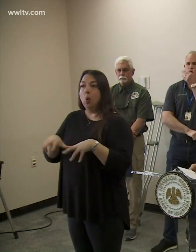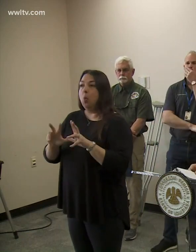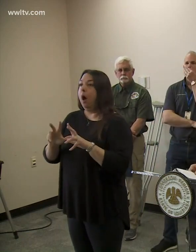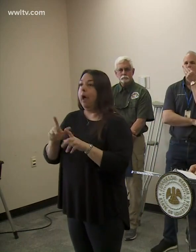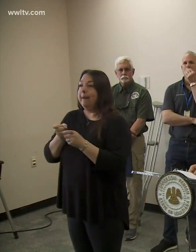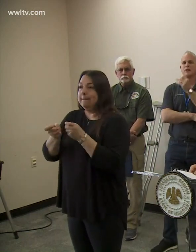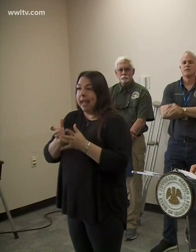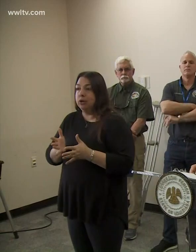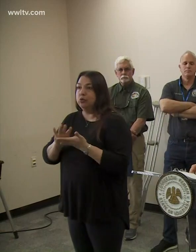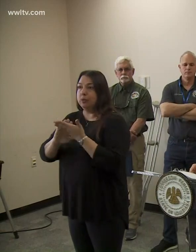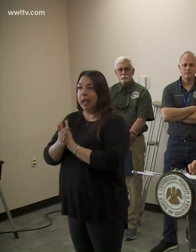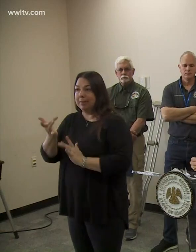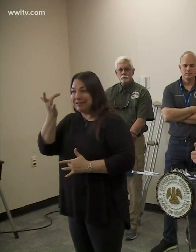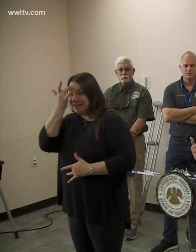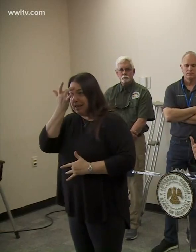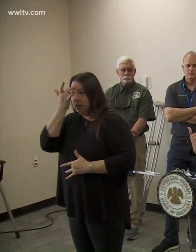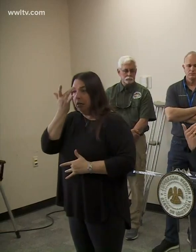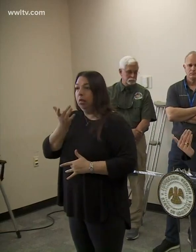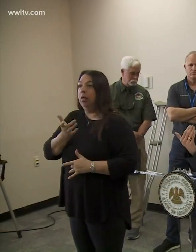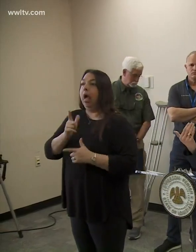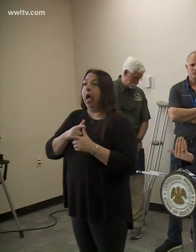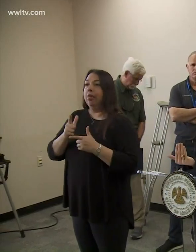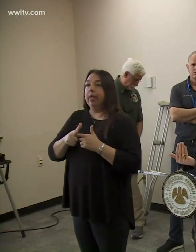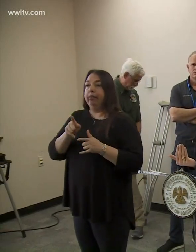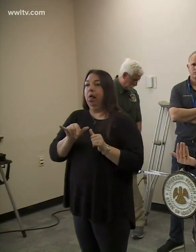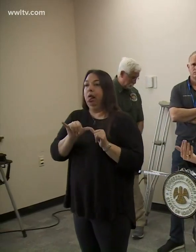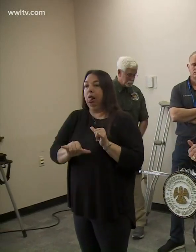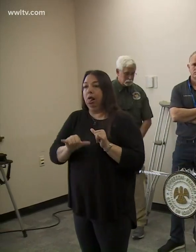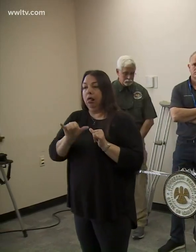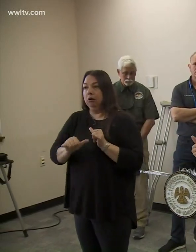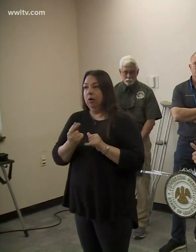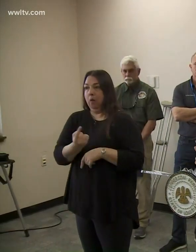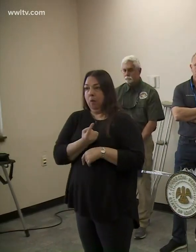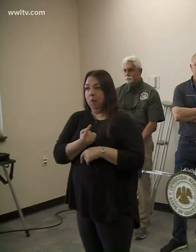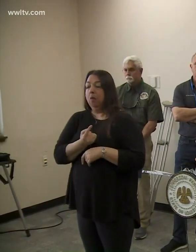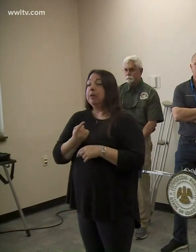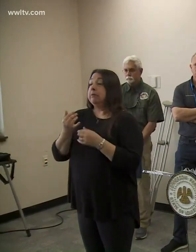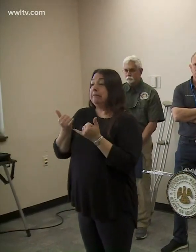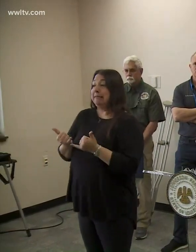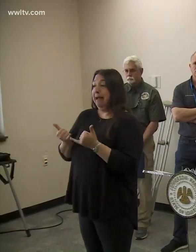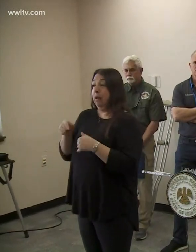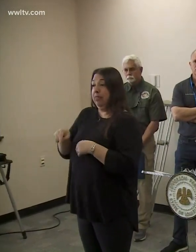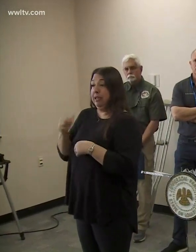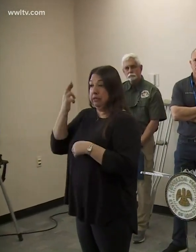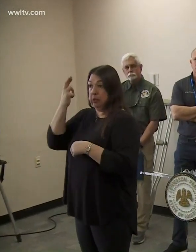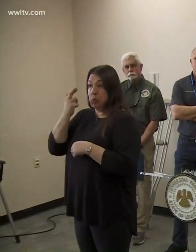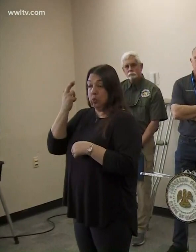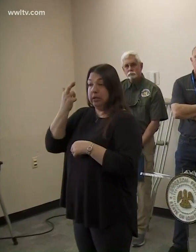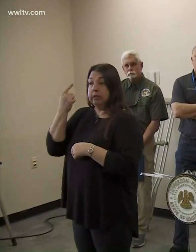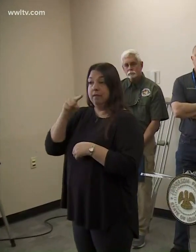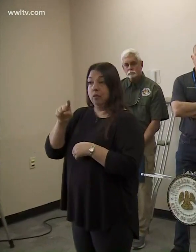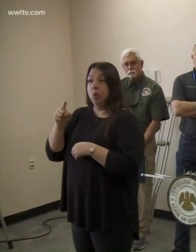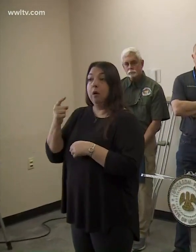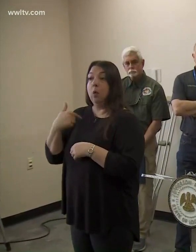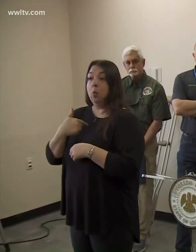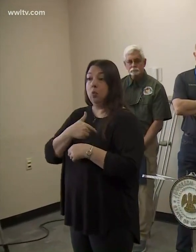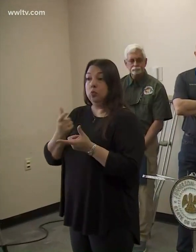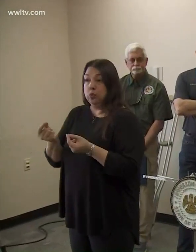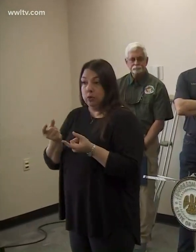managers getting sick and then we have to quarantine them. So as we are now, this is the reason for these measures.